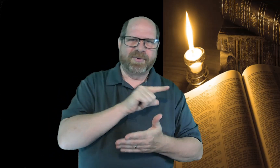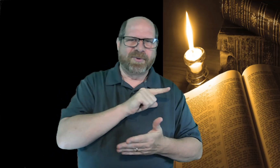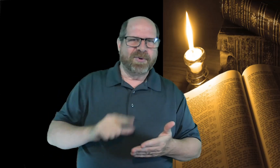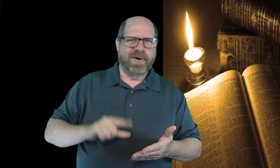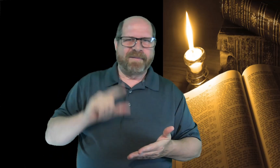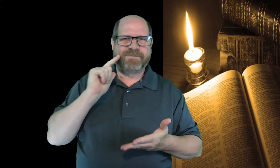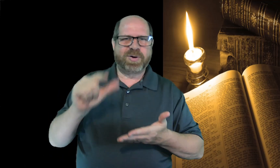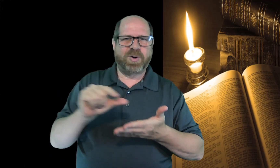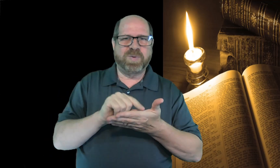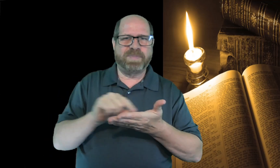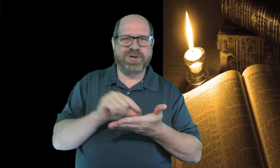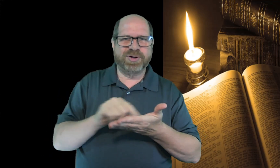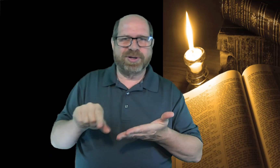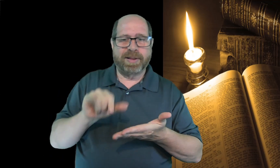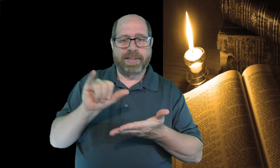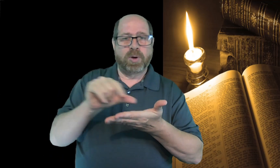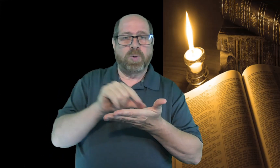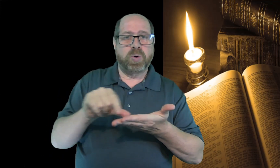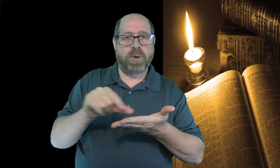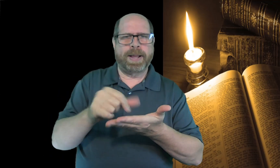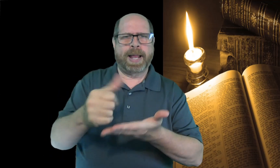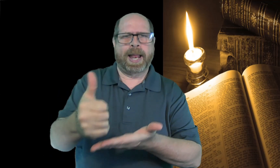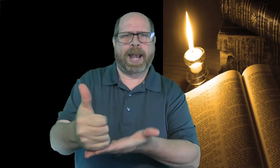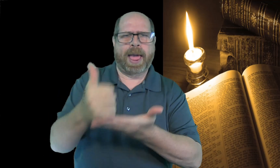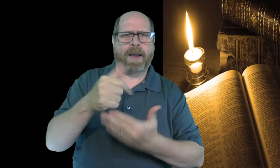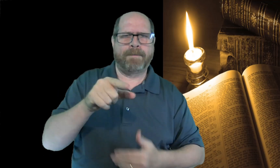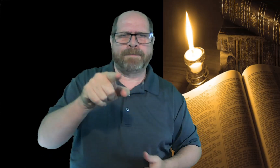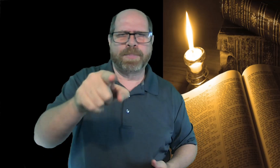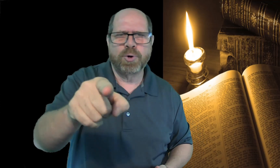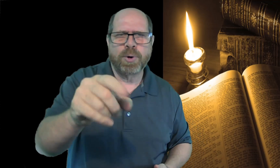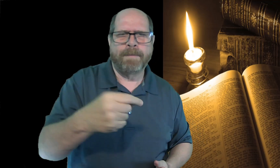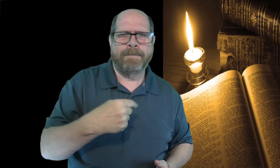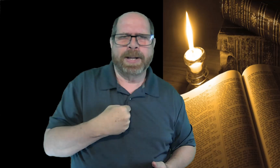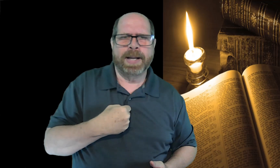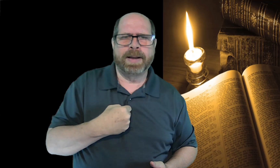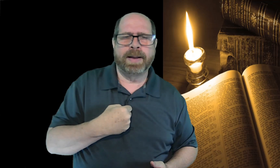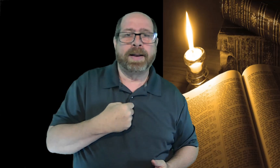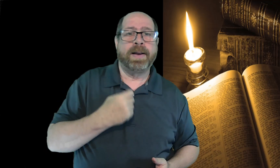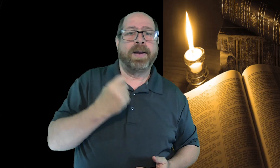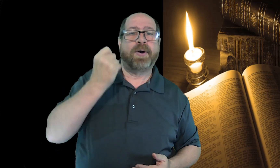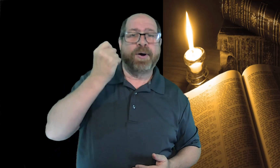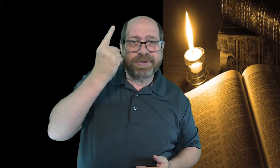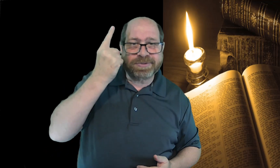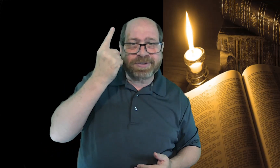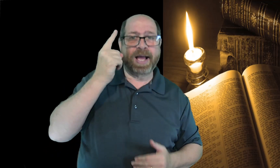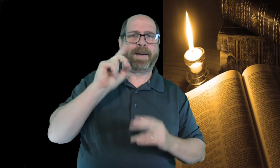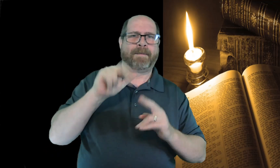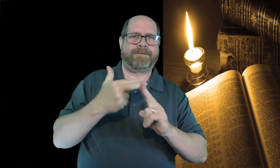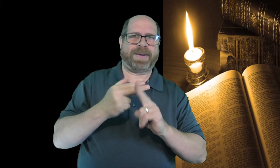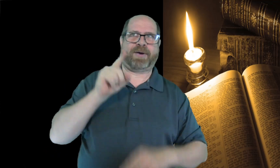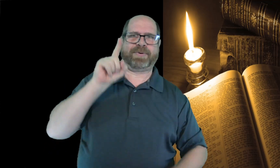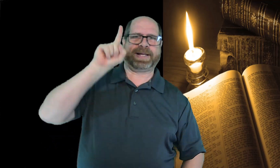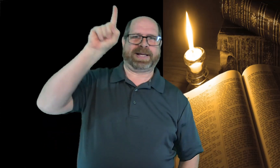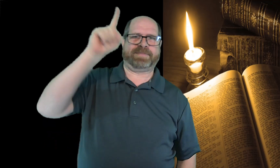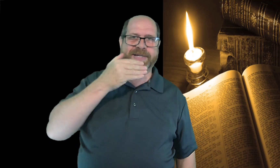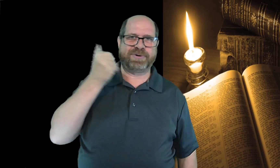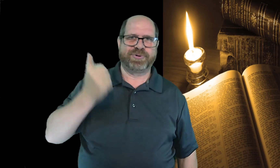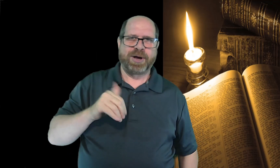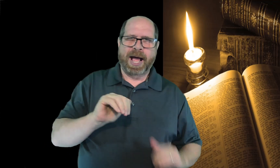I really thank the Lord for scripture because that helps you you and me to understand about